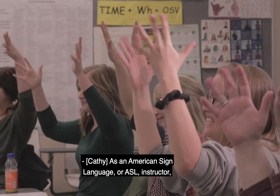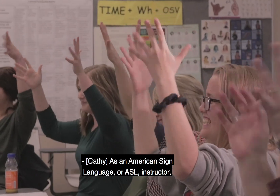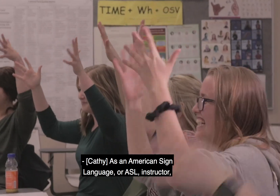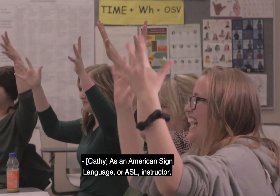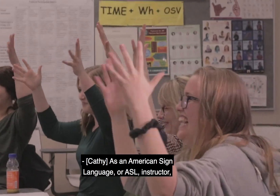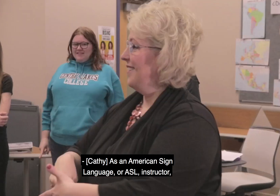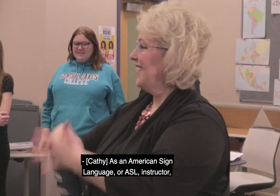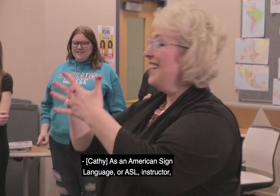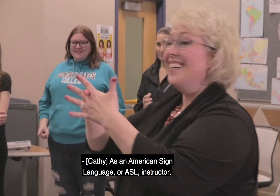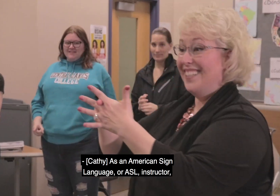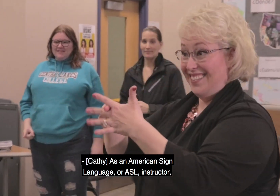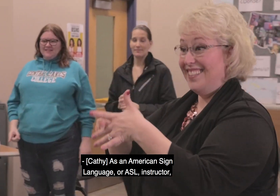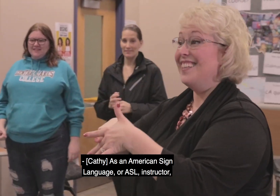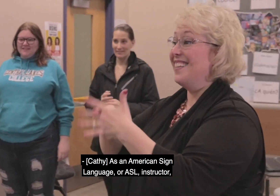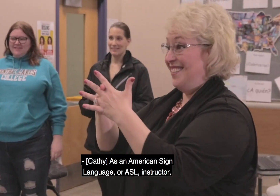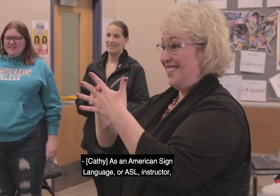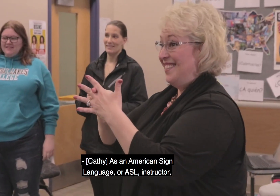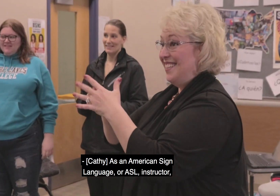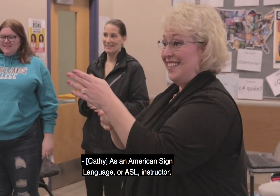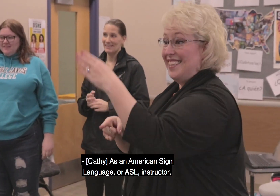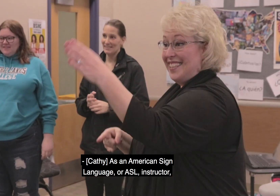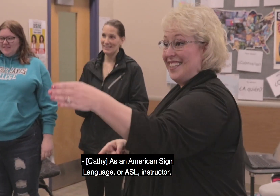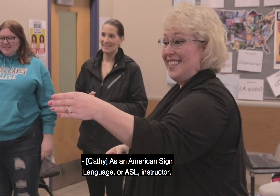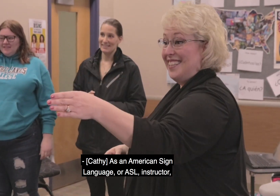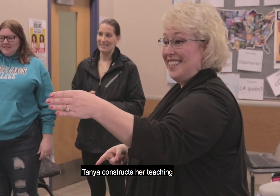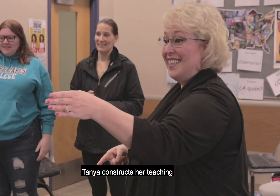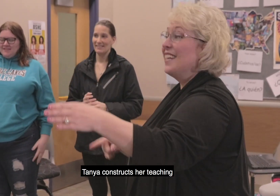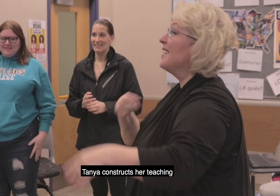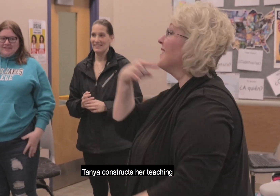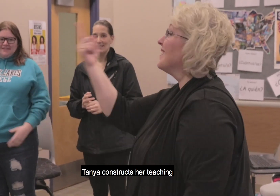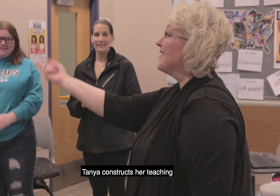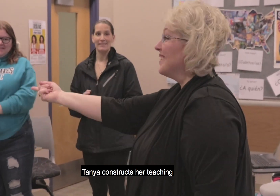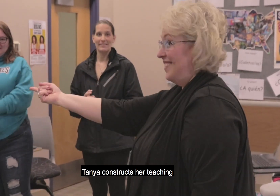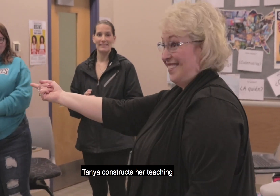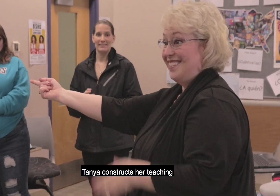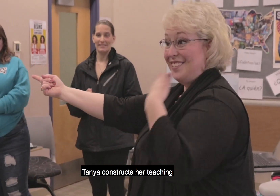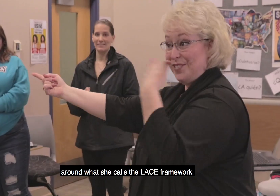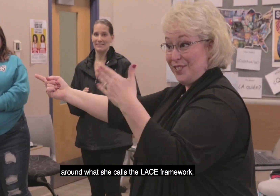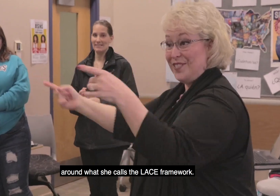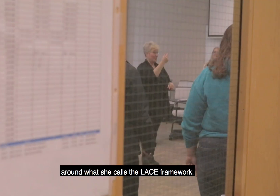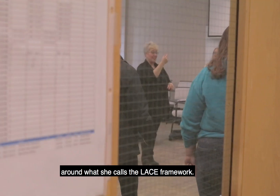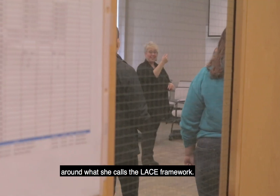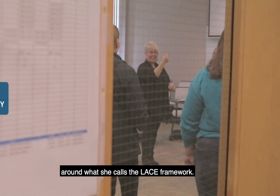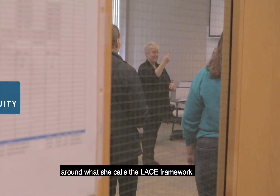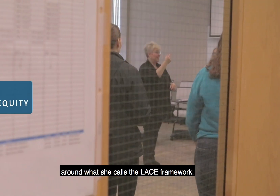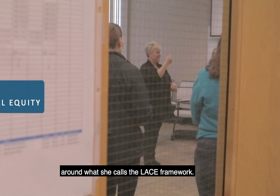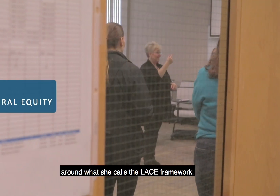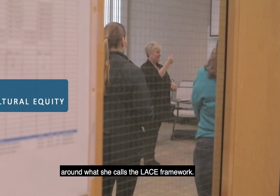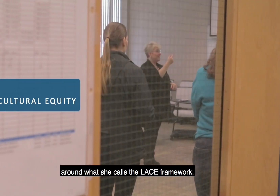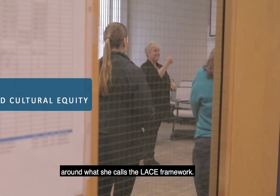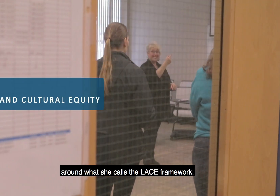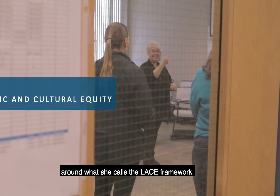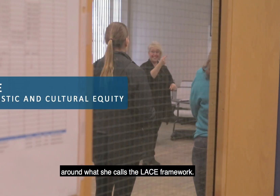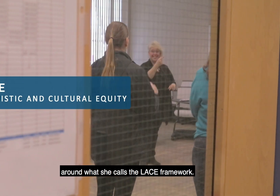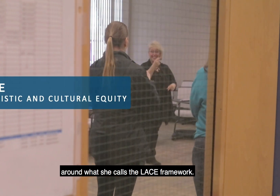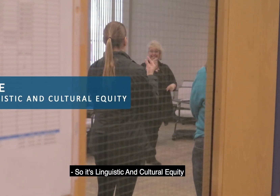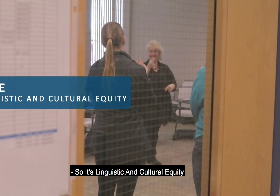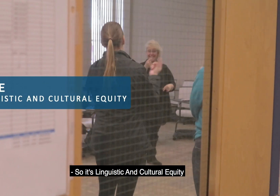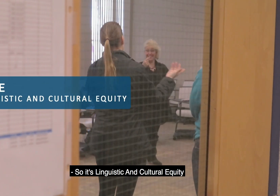it. As an American Sign Language or ASL instructor, Tanya constructs her teaching around what she calls the LACE Framework.